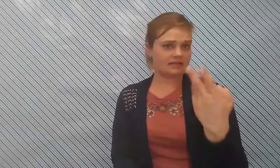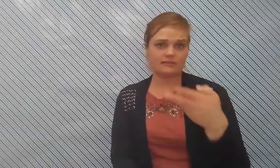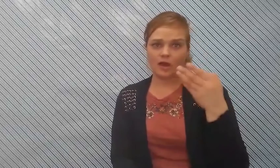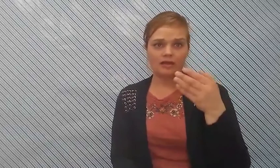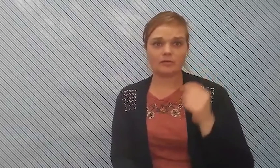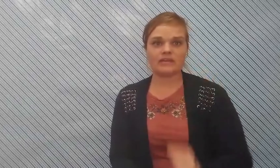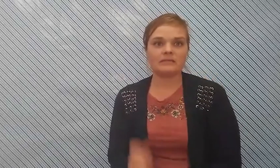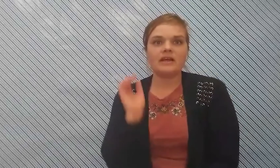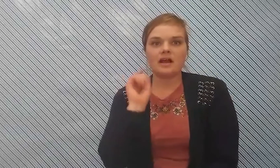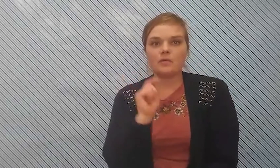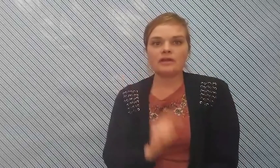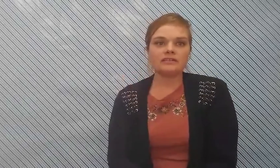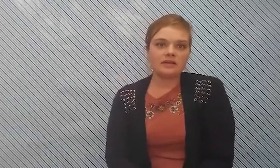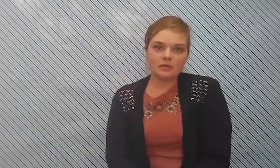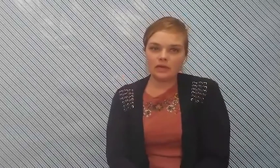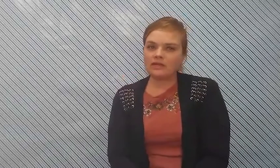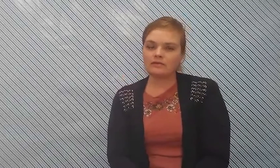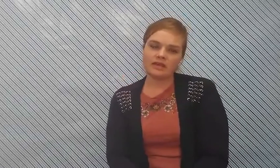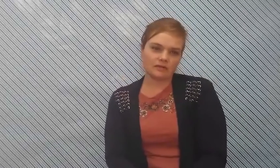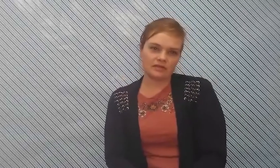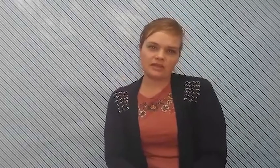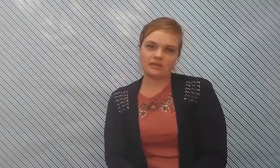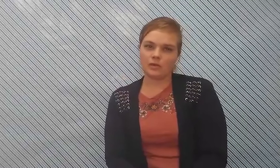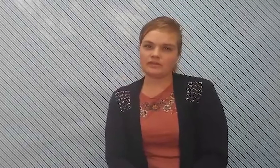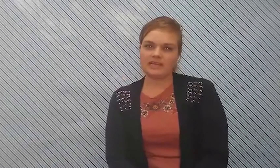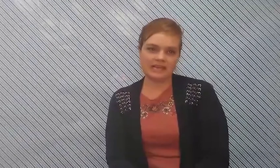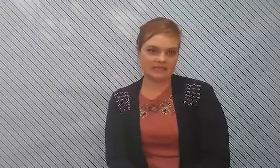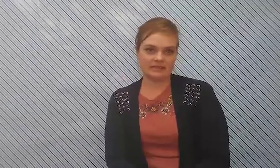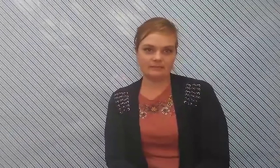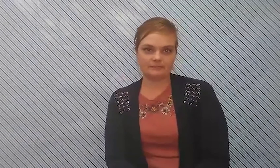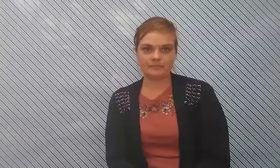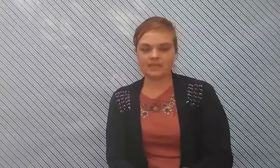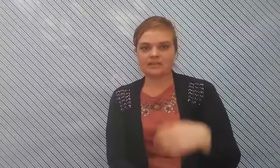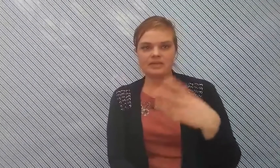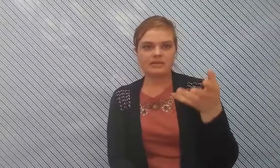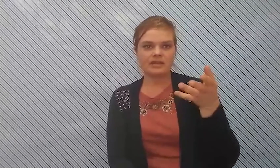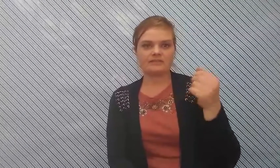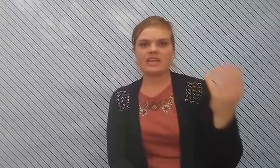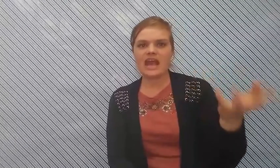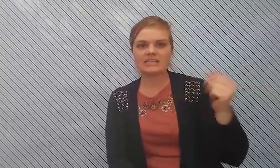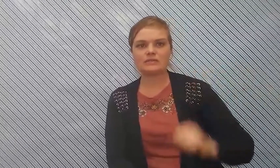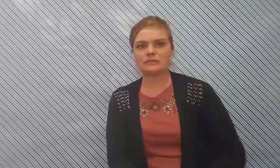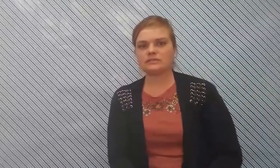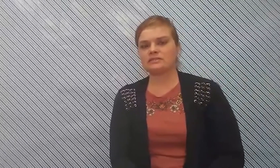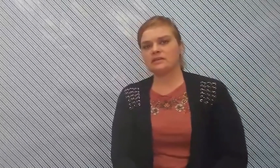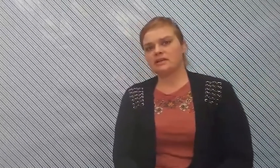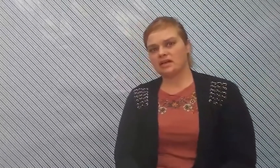thought about kingdom i want you to tell me what do you think of when you think of the word kingdom maybe you think of castles um